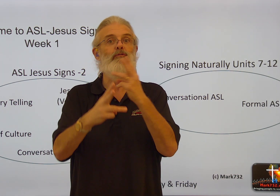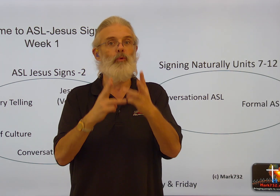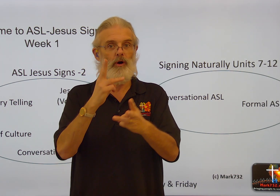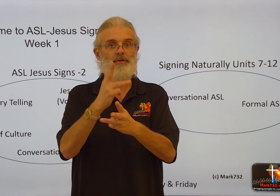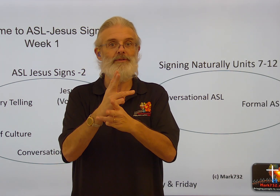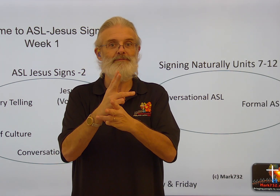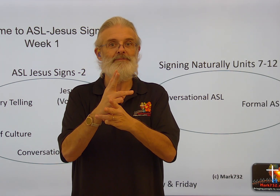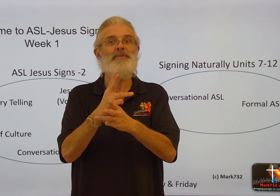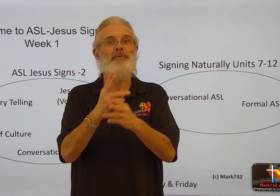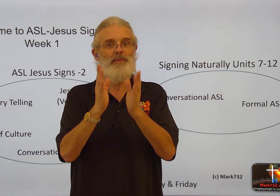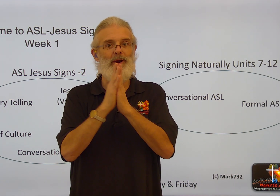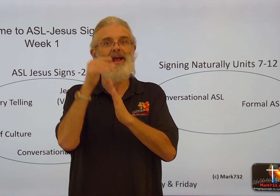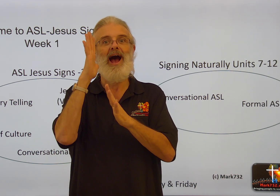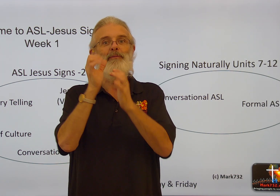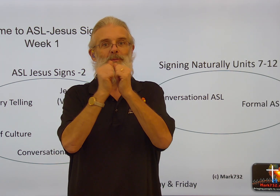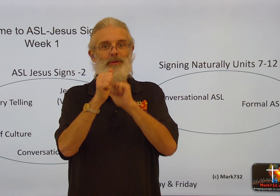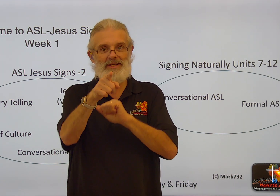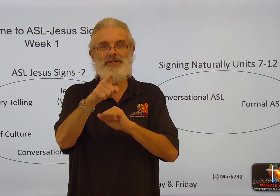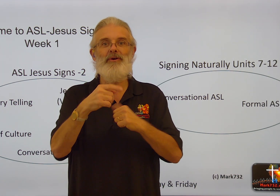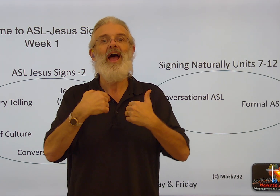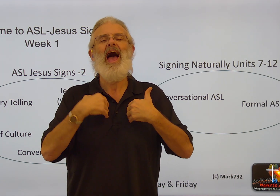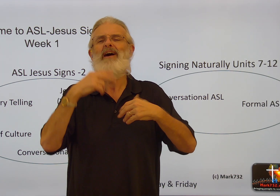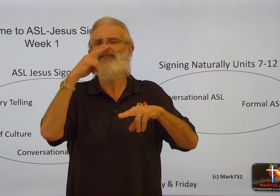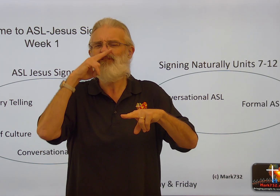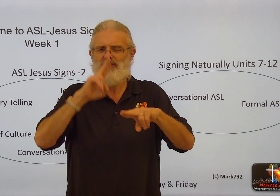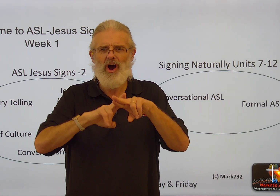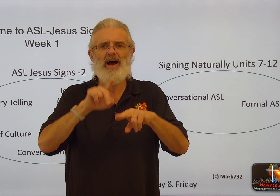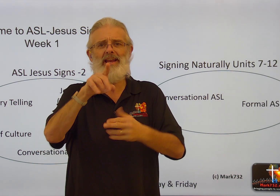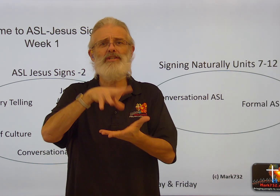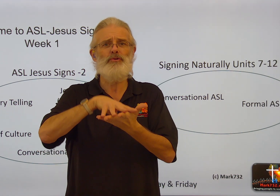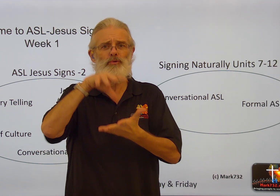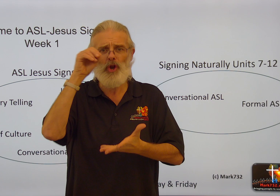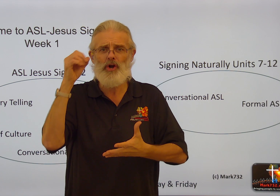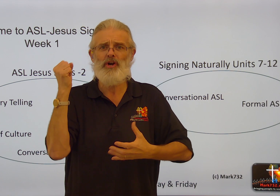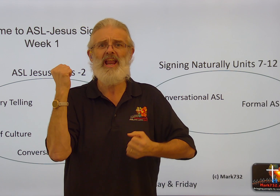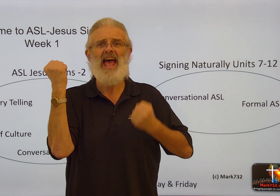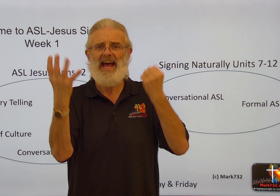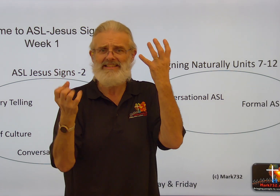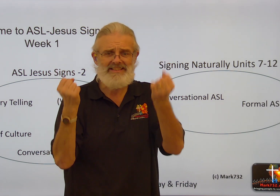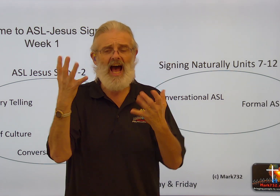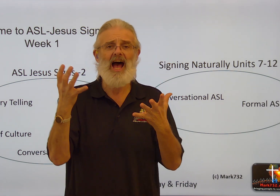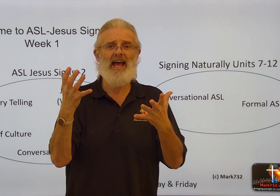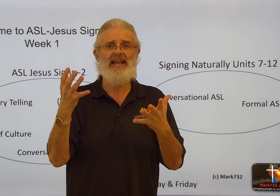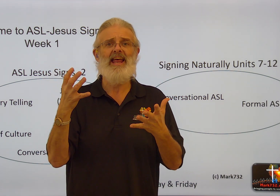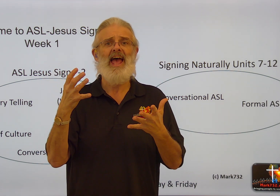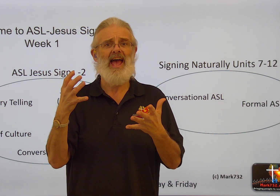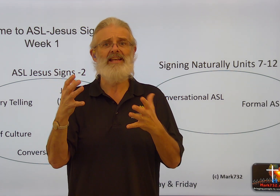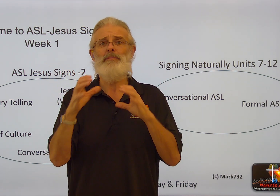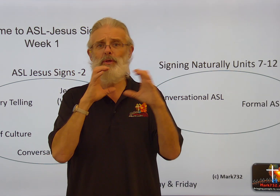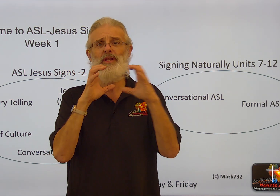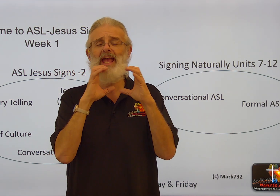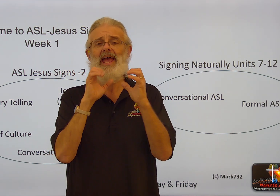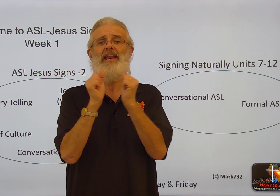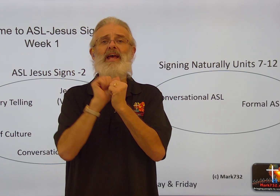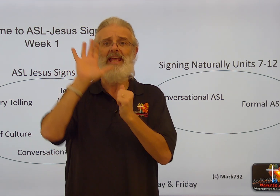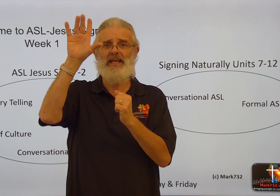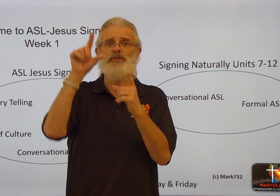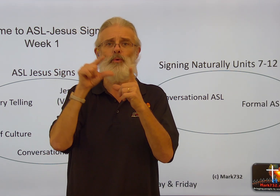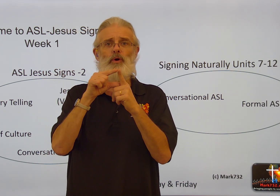world. We pray God will bless you. Have fun as you learn and sign and communicate His Word